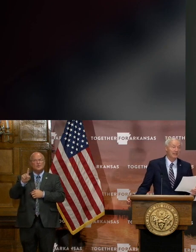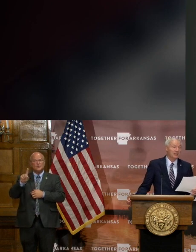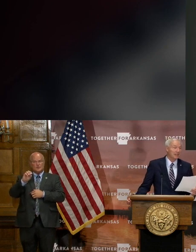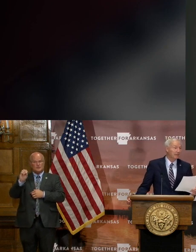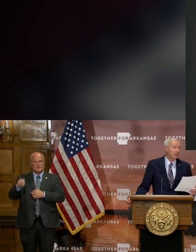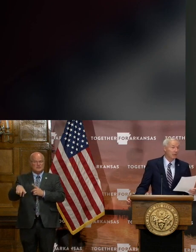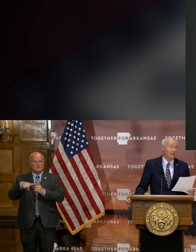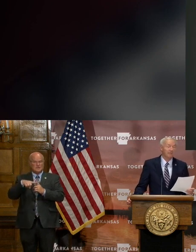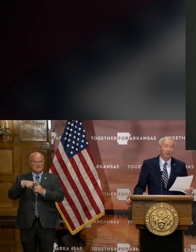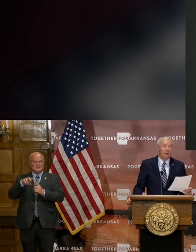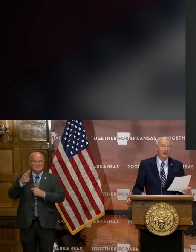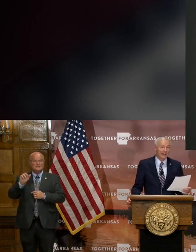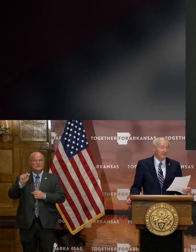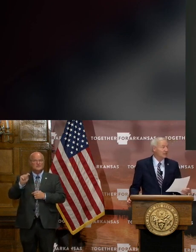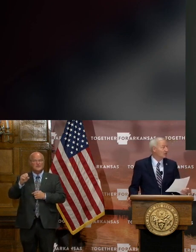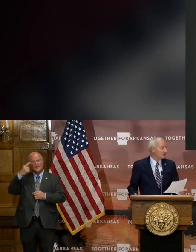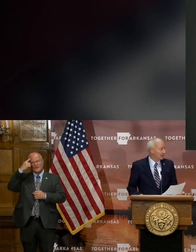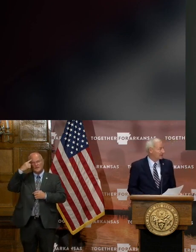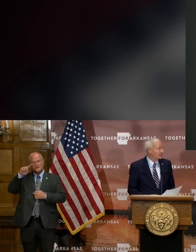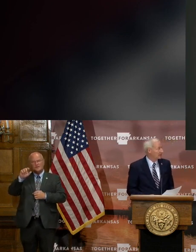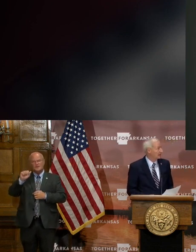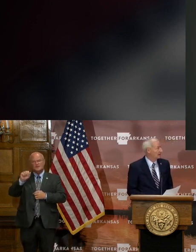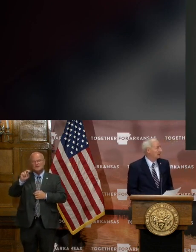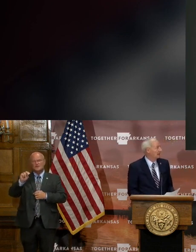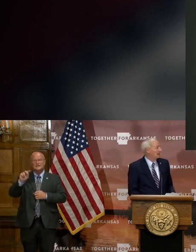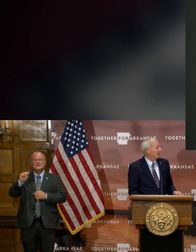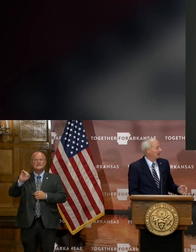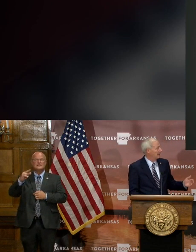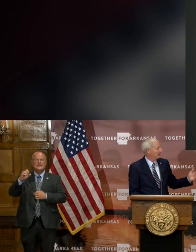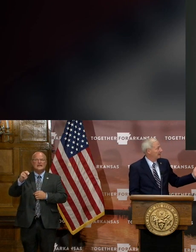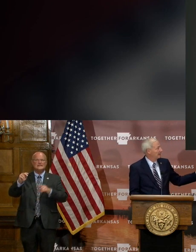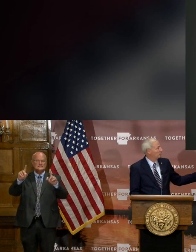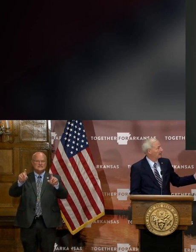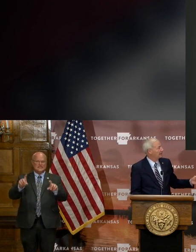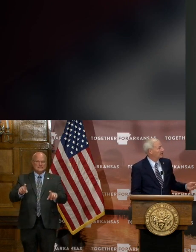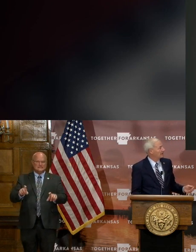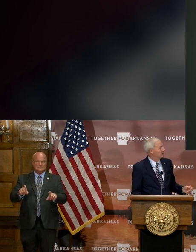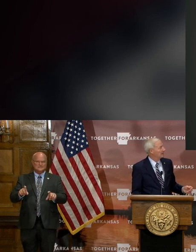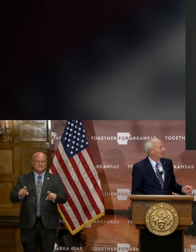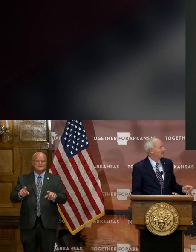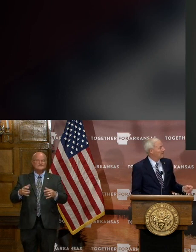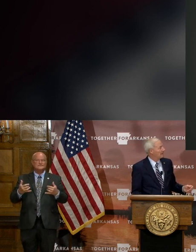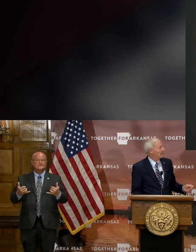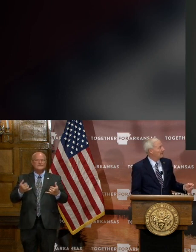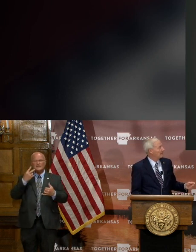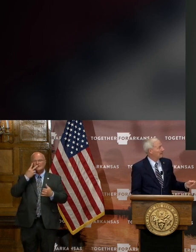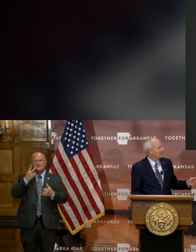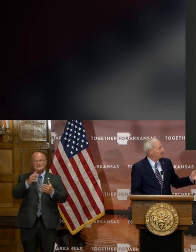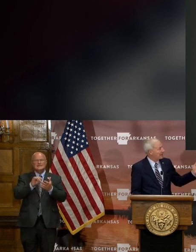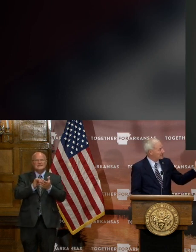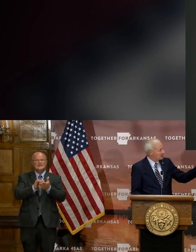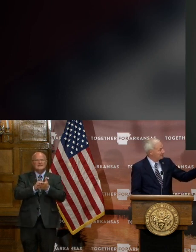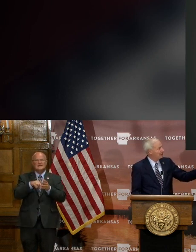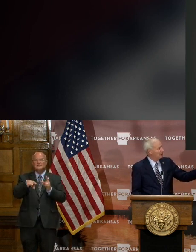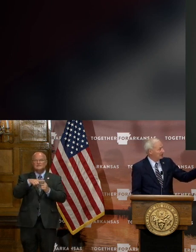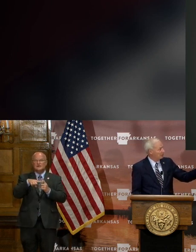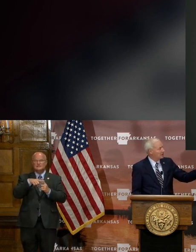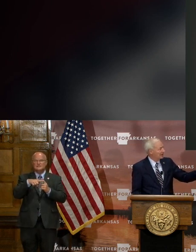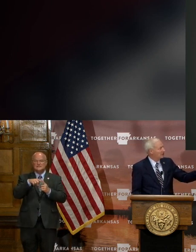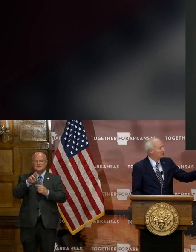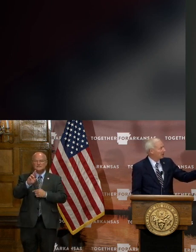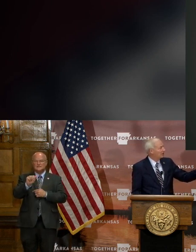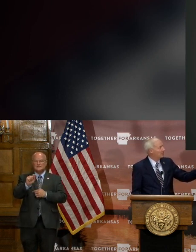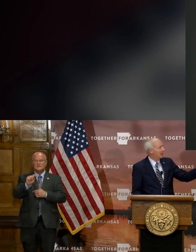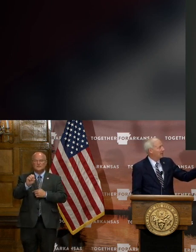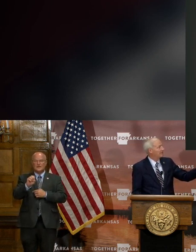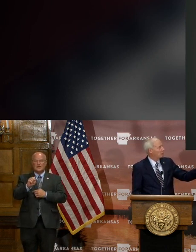% positivity rate for our antigen test. And then we can see the positivity rate